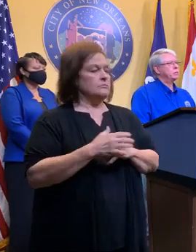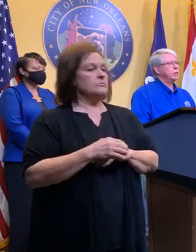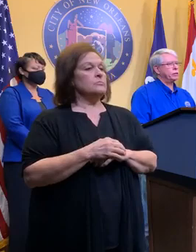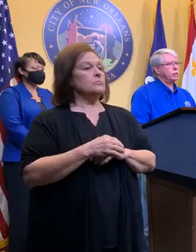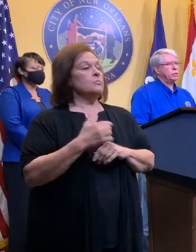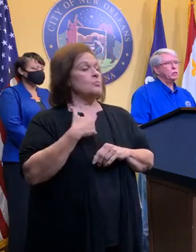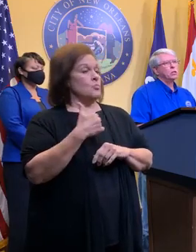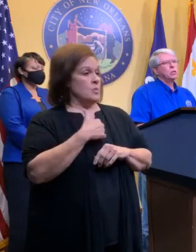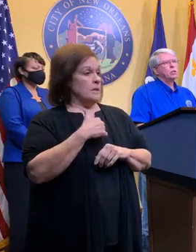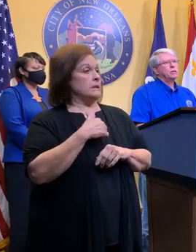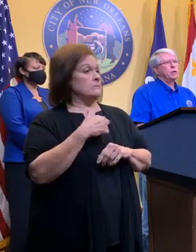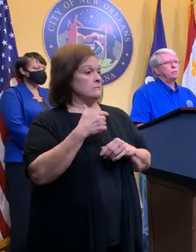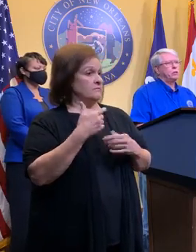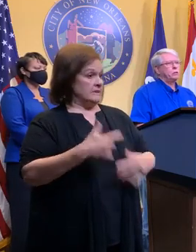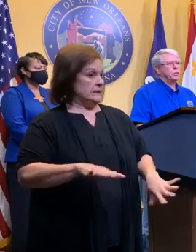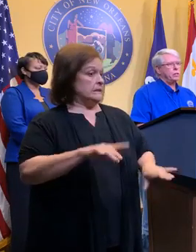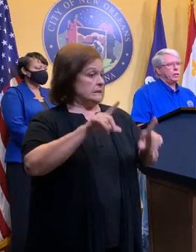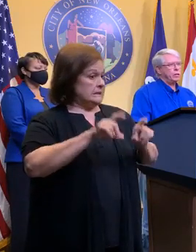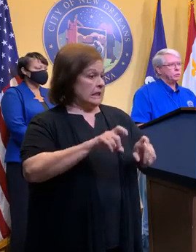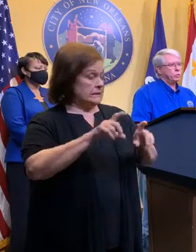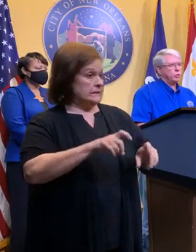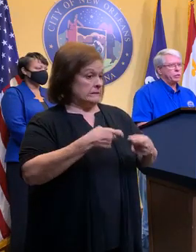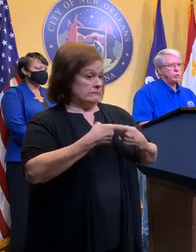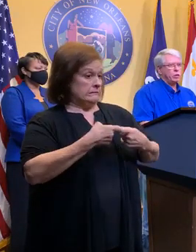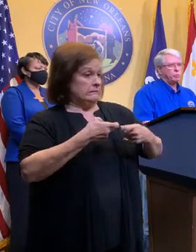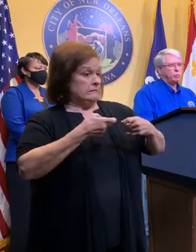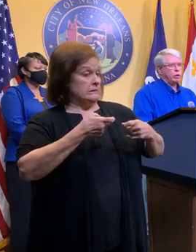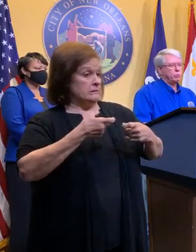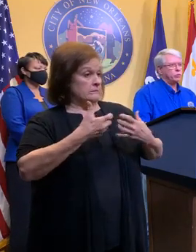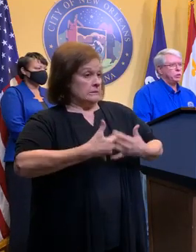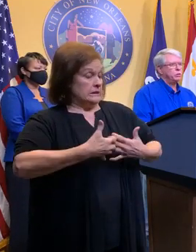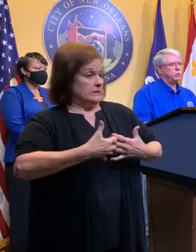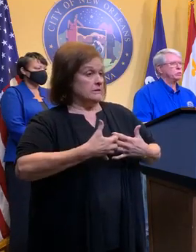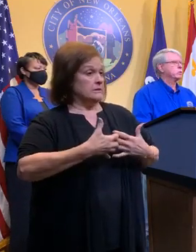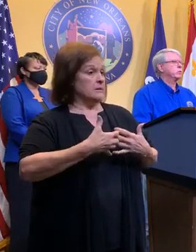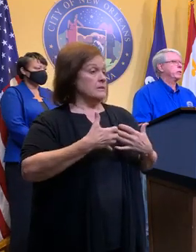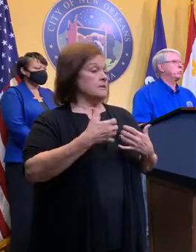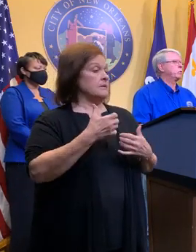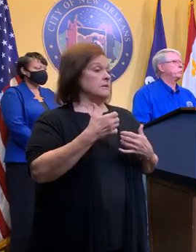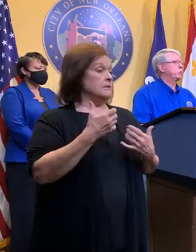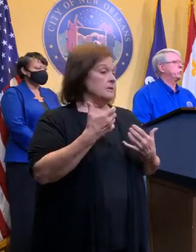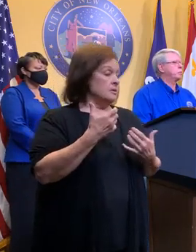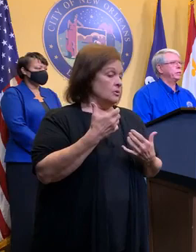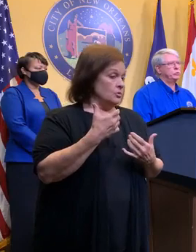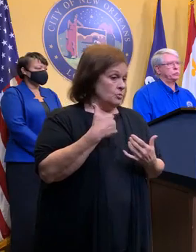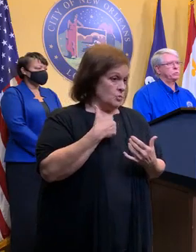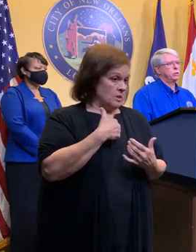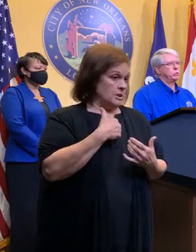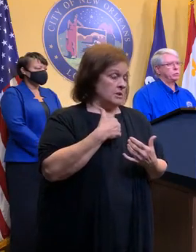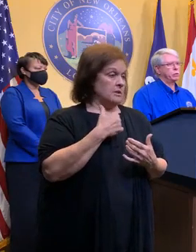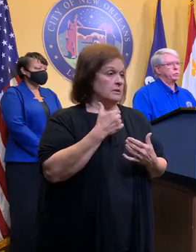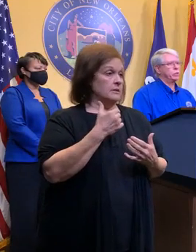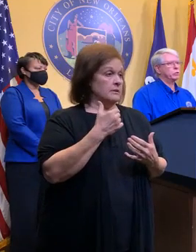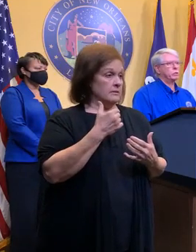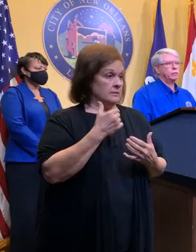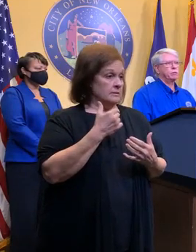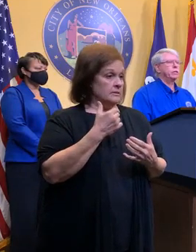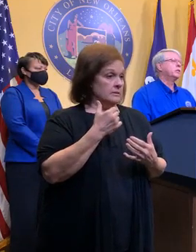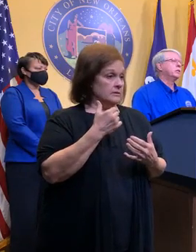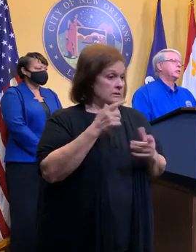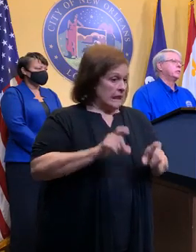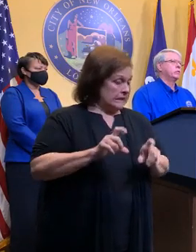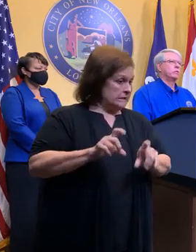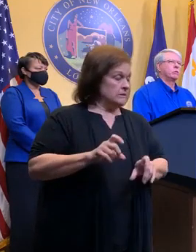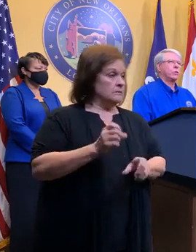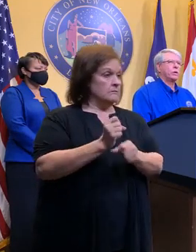did some extensive testing for that feeder today, as well as the operating procedures that we put in place to make sure that we can